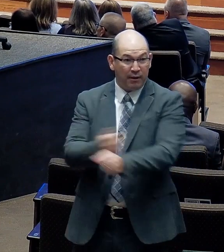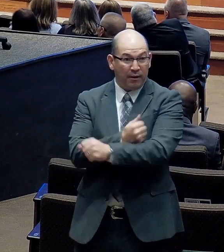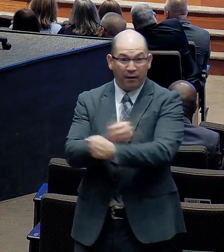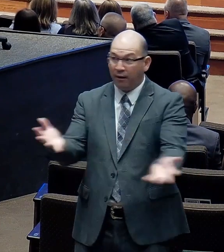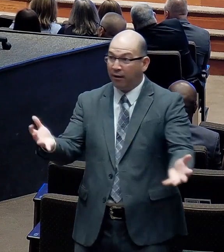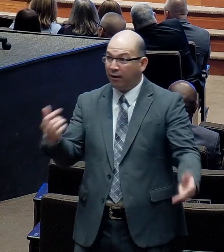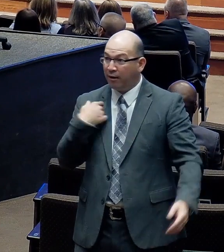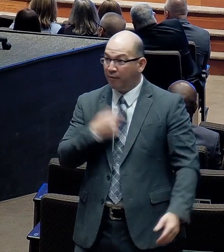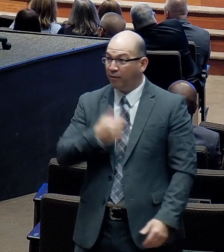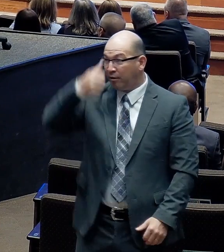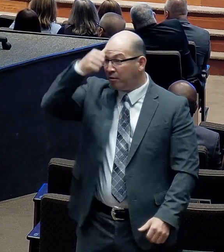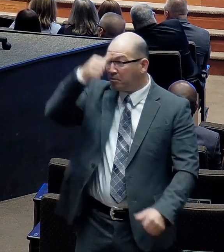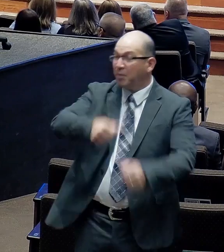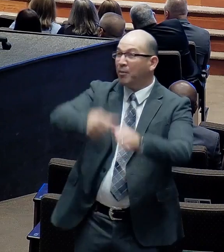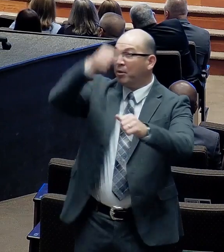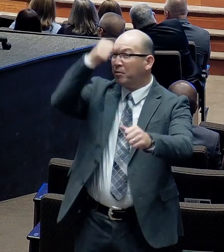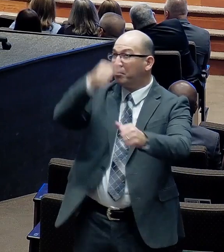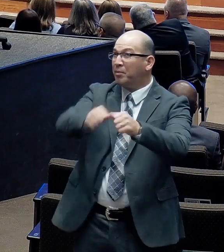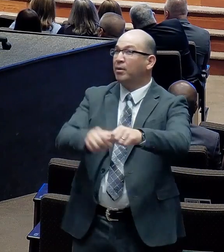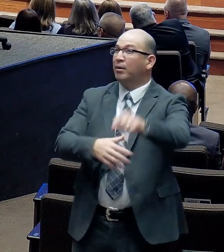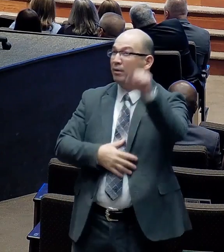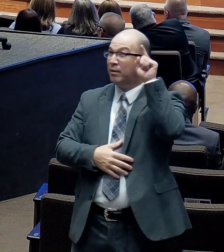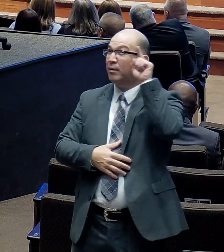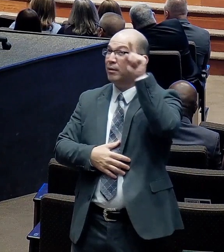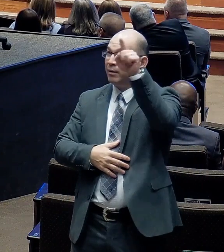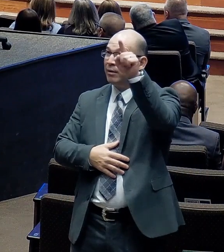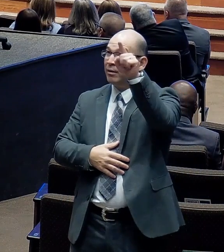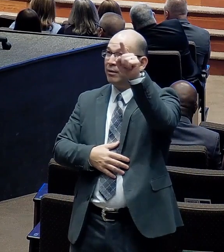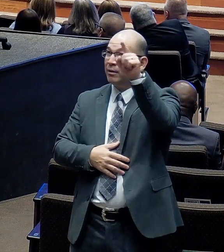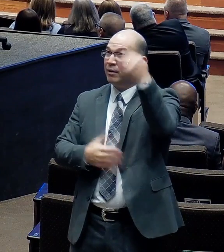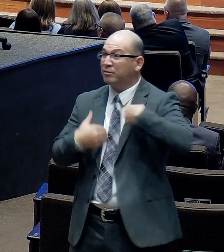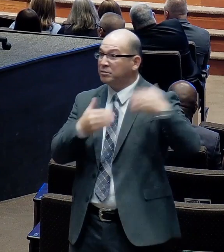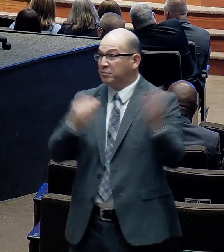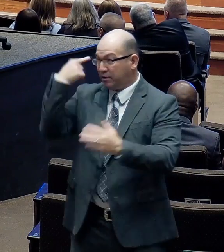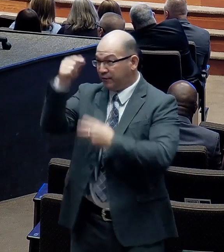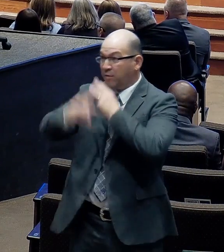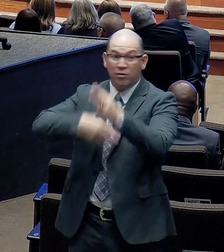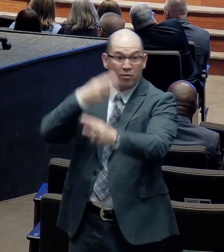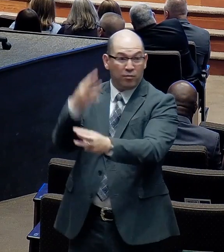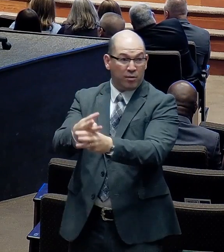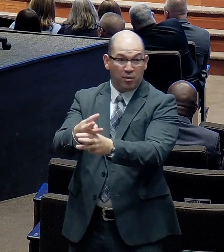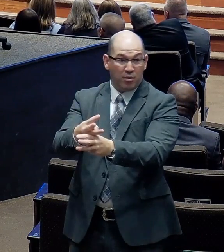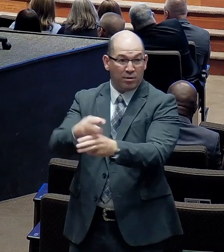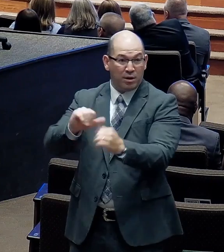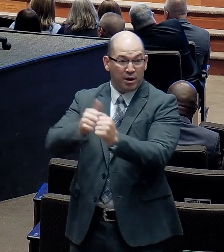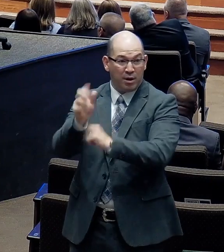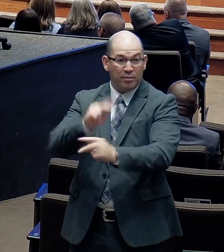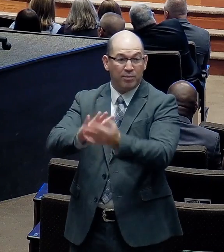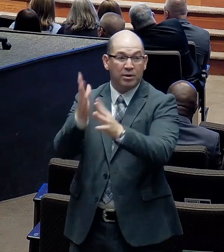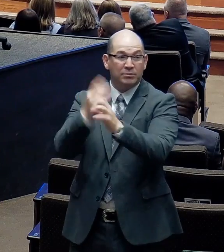That God's plan. For the world. For evangelizing the world. Is. The local church.